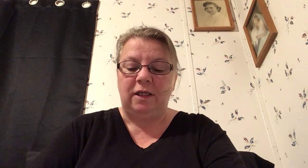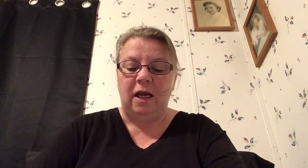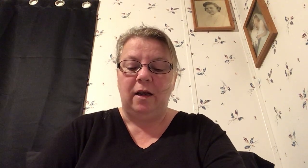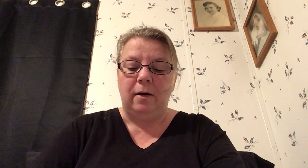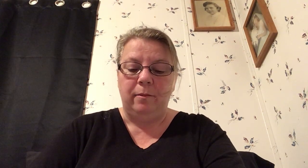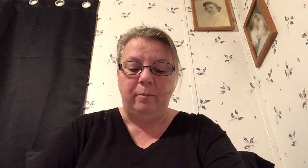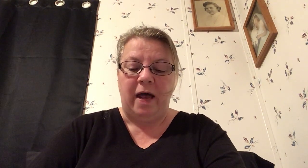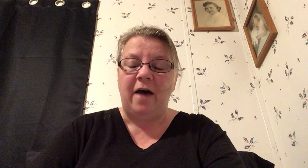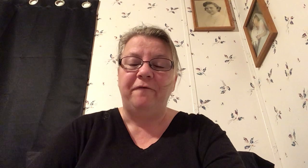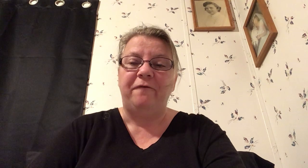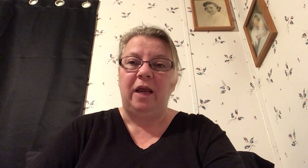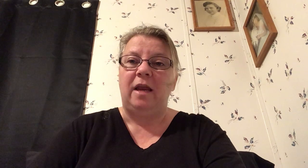take by faith